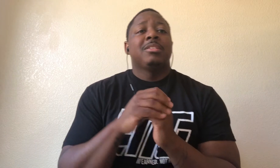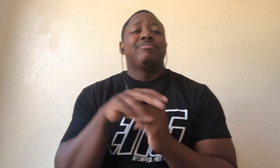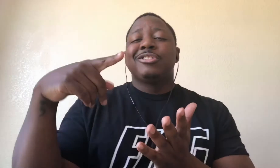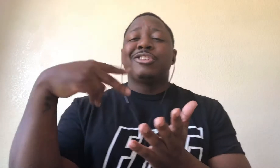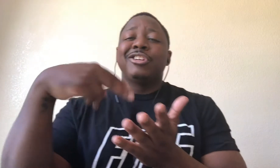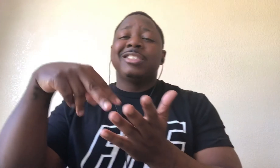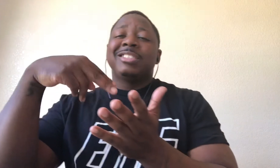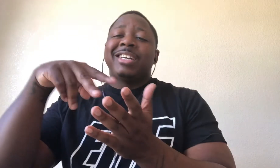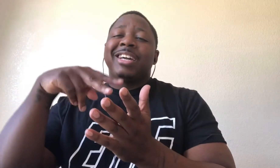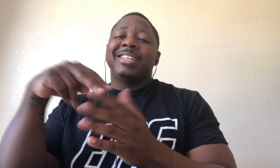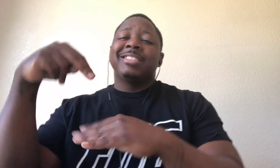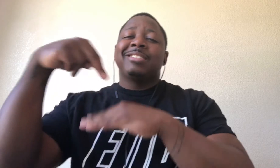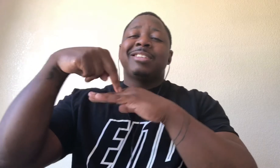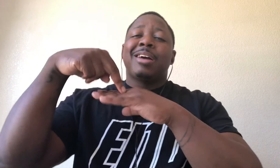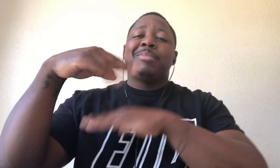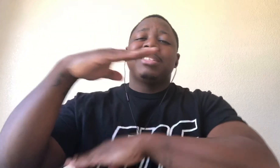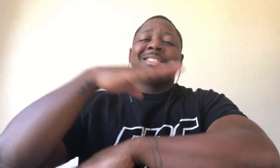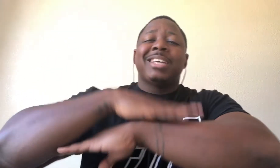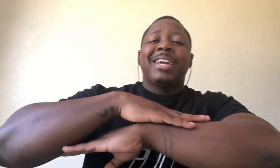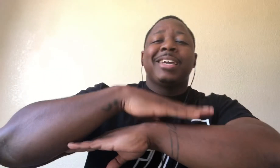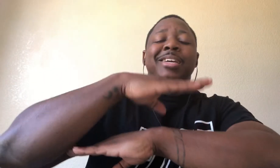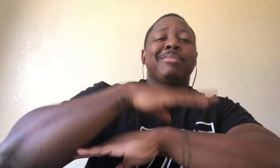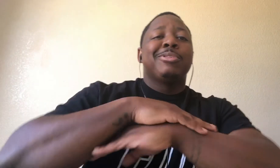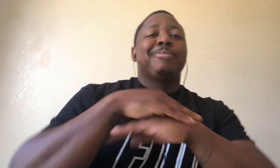Dirty dancing on top of the table